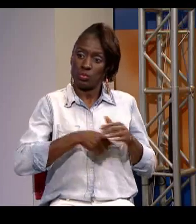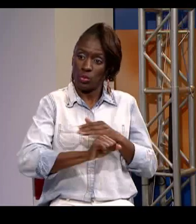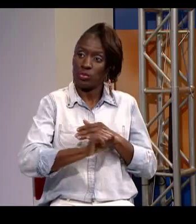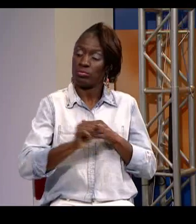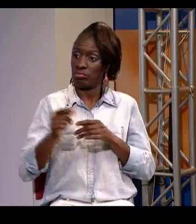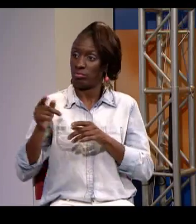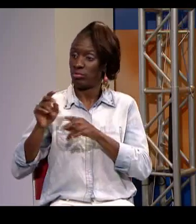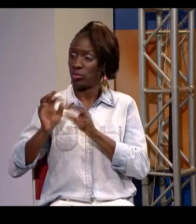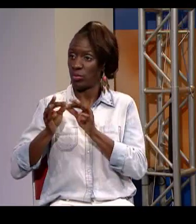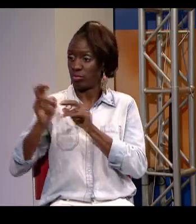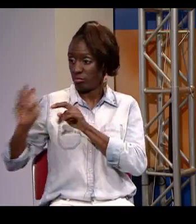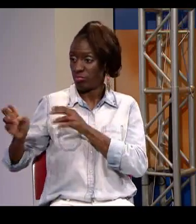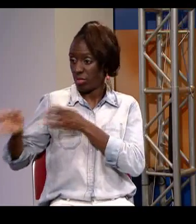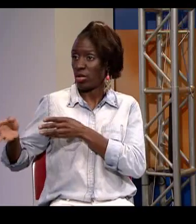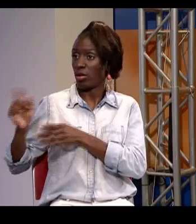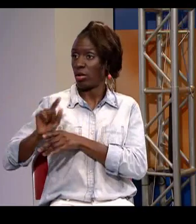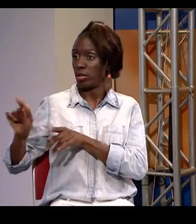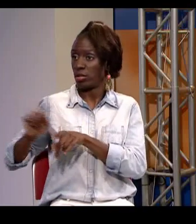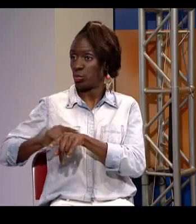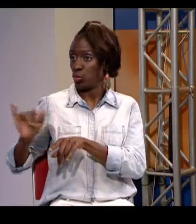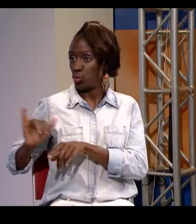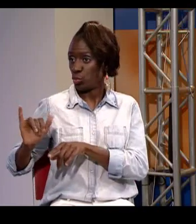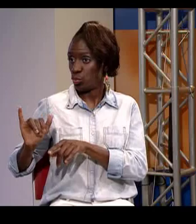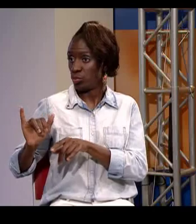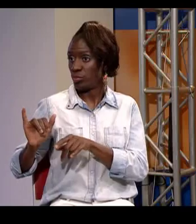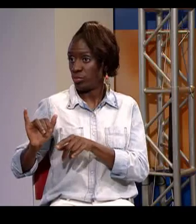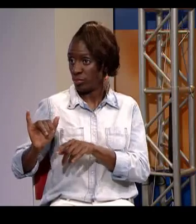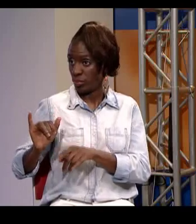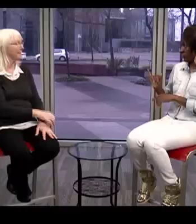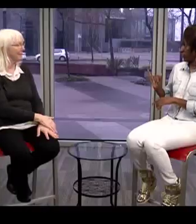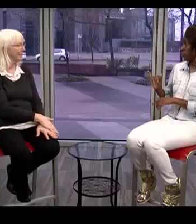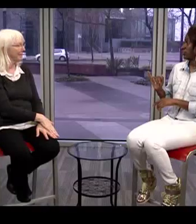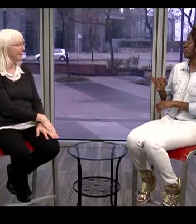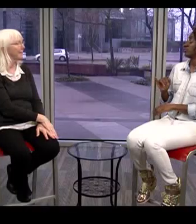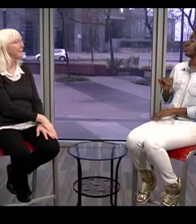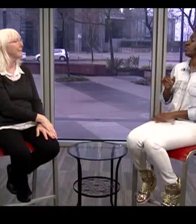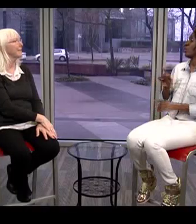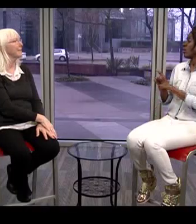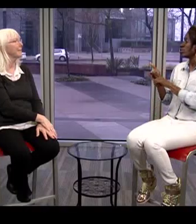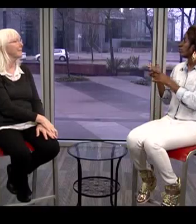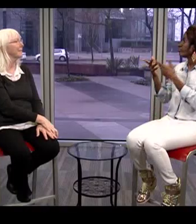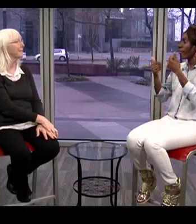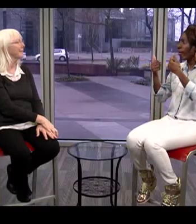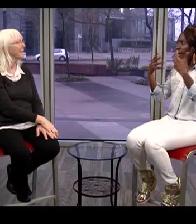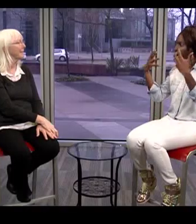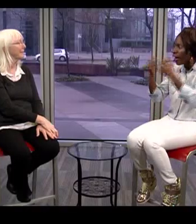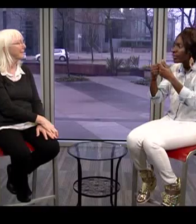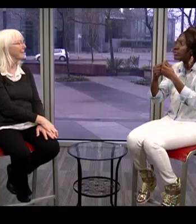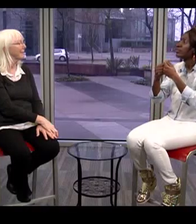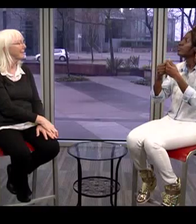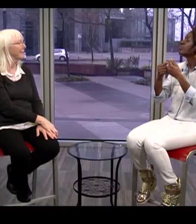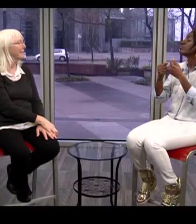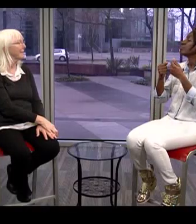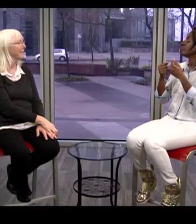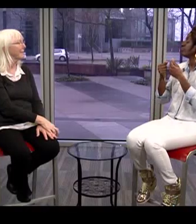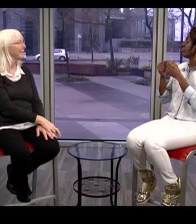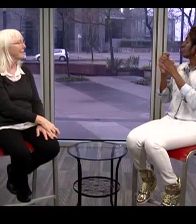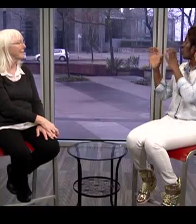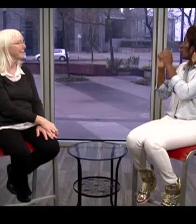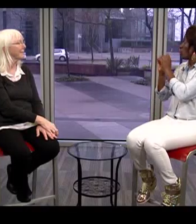And that would also be, an interpreter would be provided if someone was pregnant and was in labor. They would have an interpreter there. Or if there was a car accident,